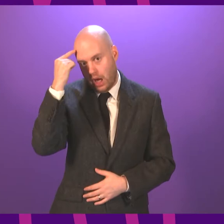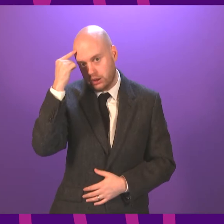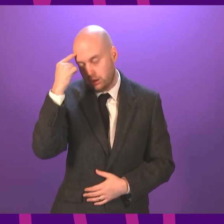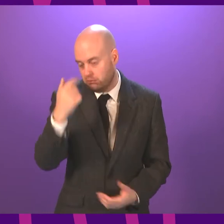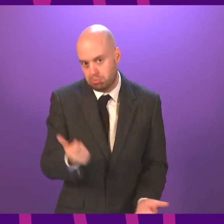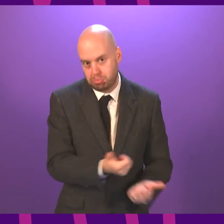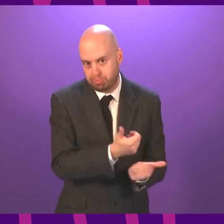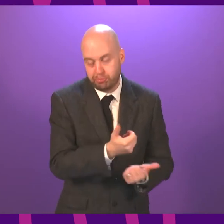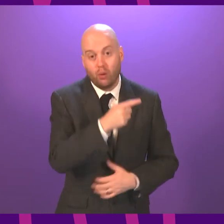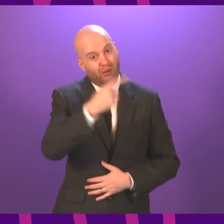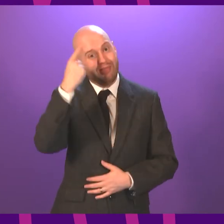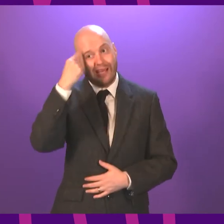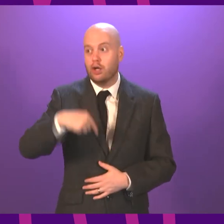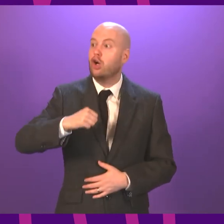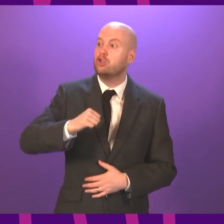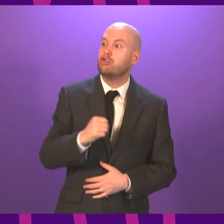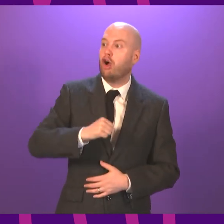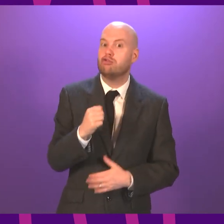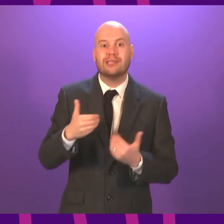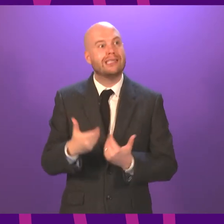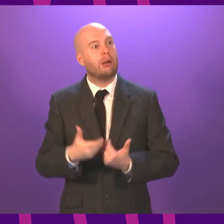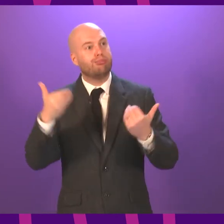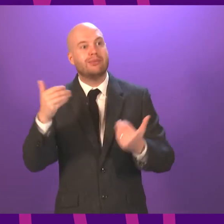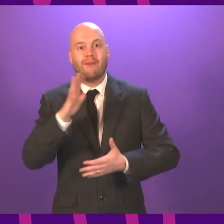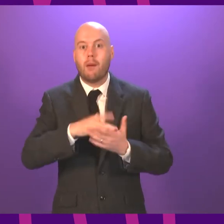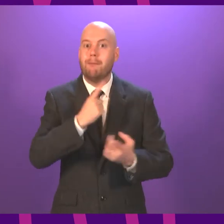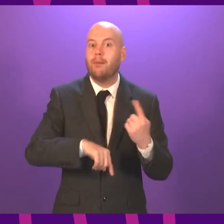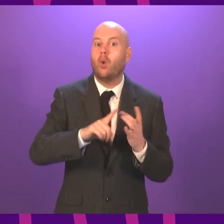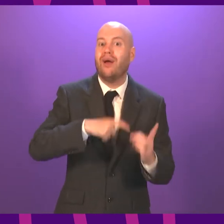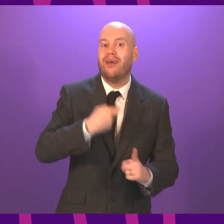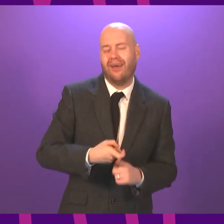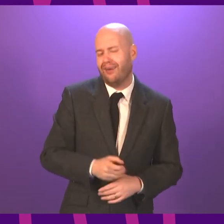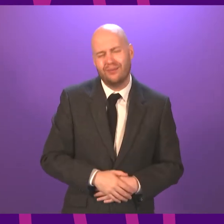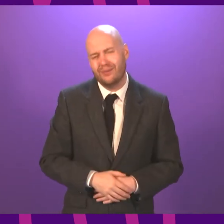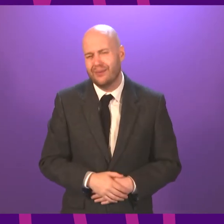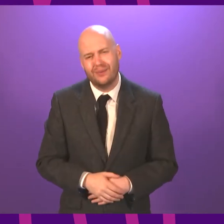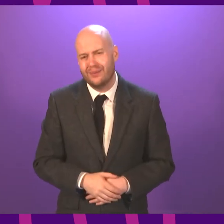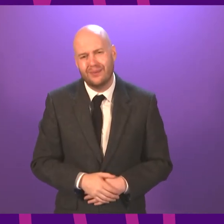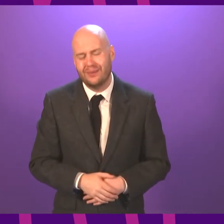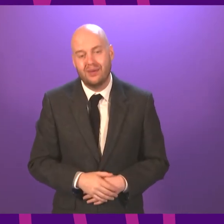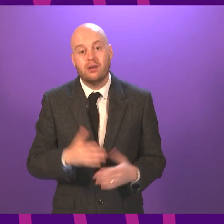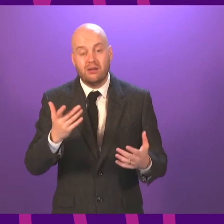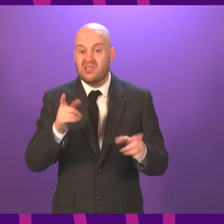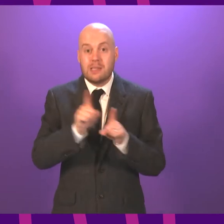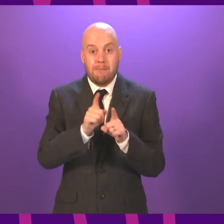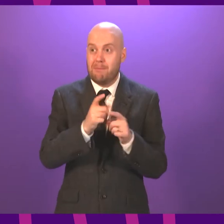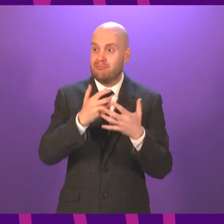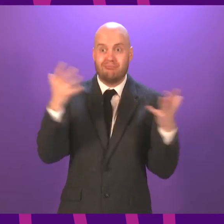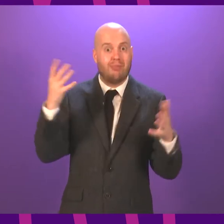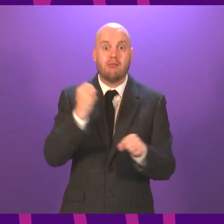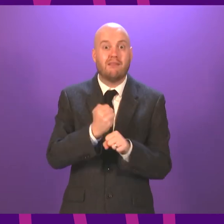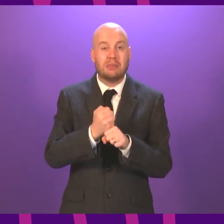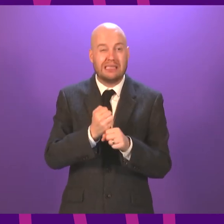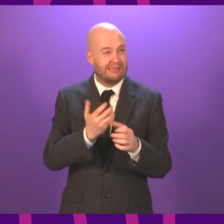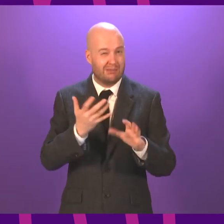Scottish exceptionalism. I think what they are hearing from me is a candid admission that we would not like many other governments across the world have got